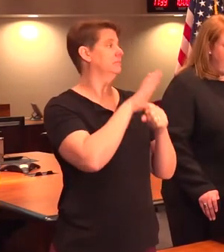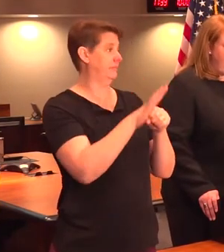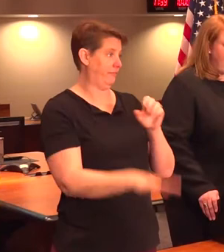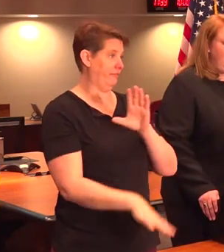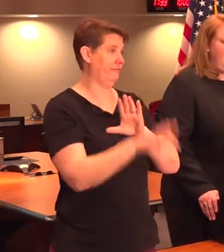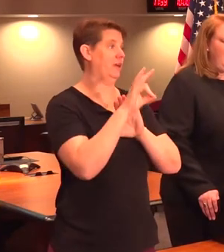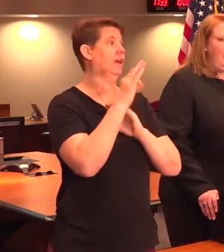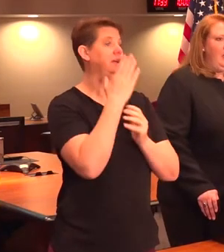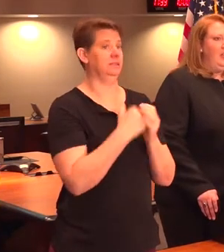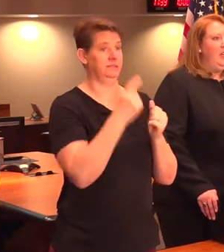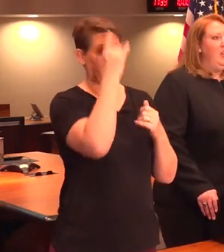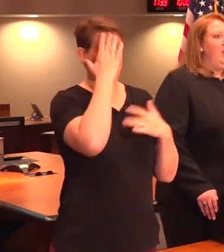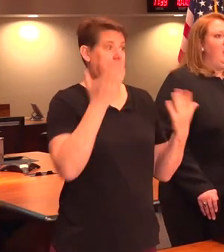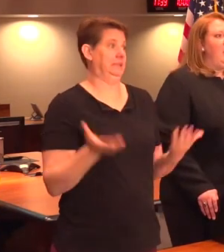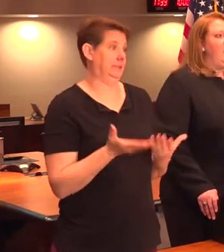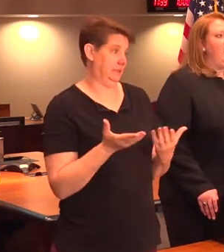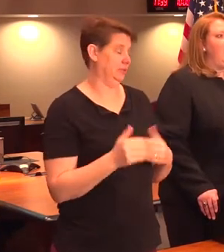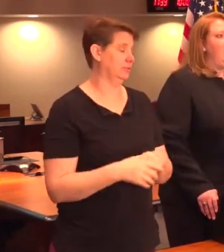case.